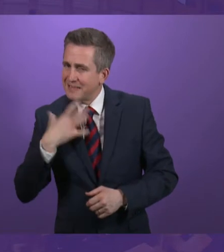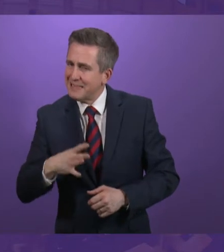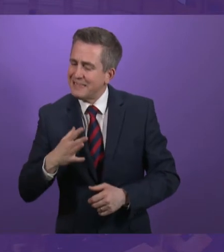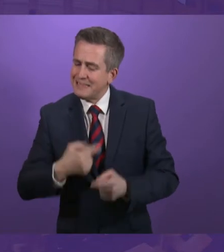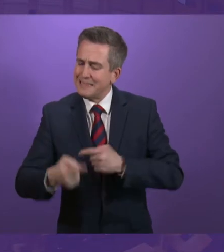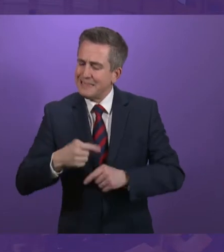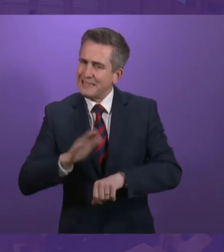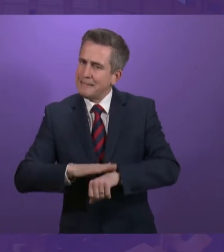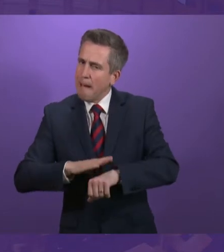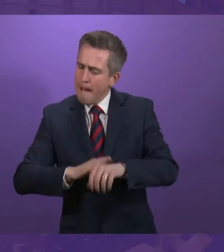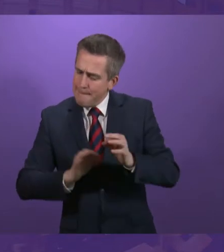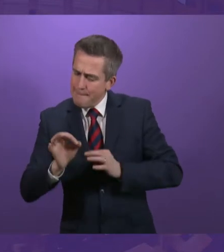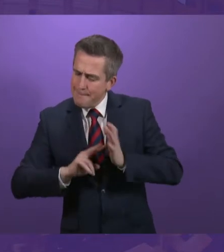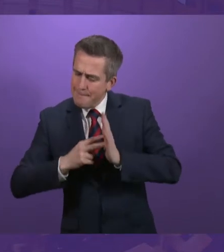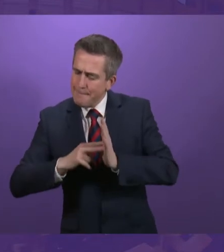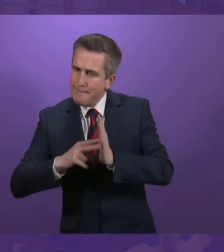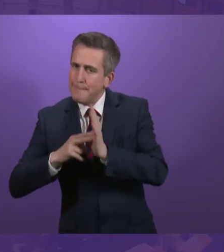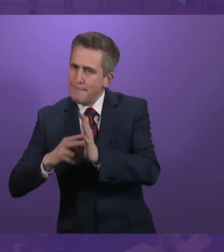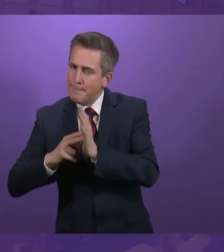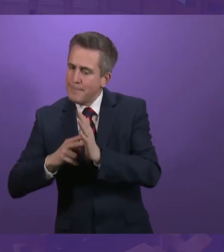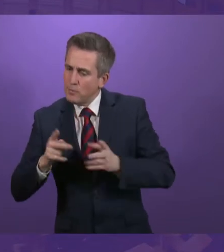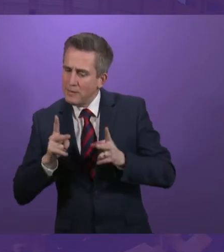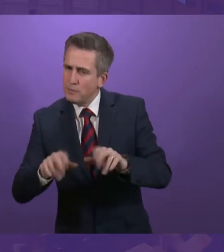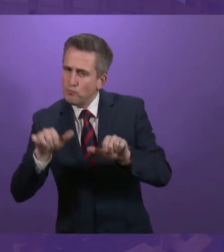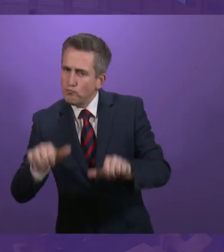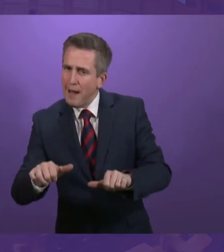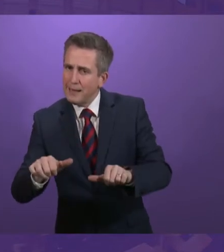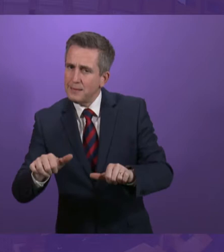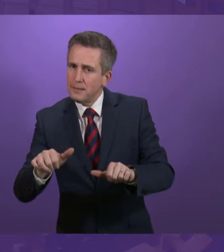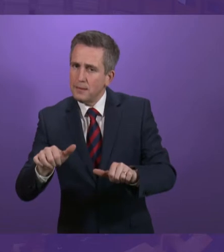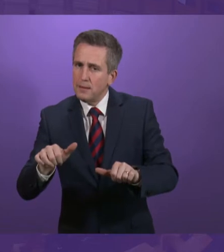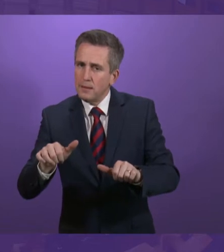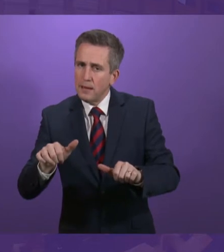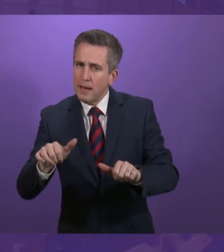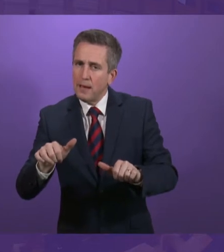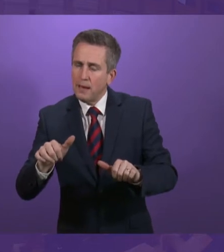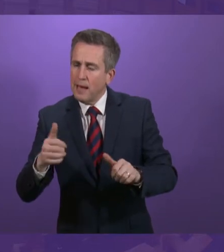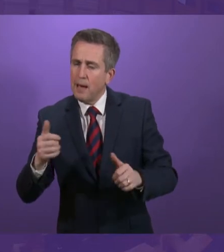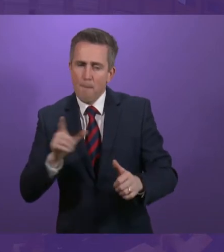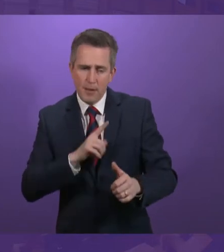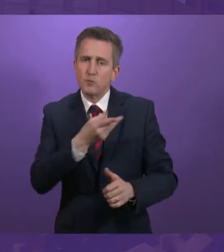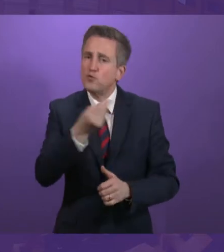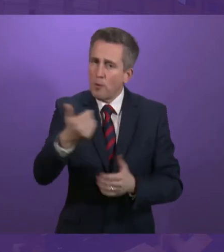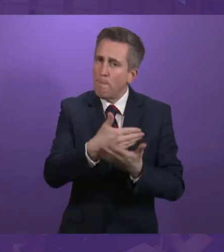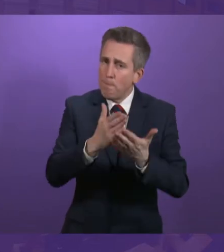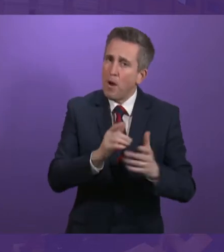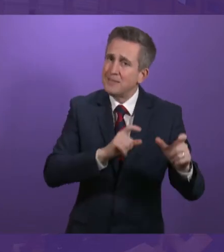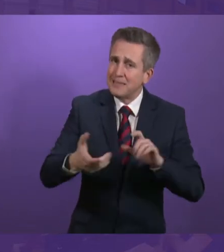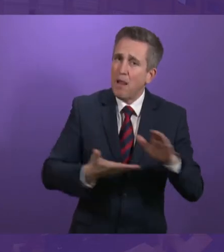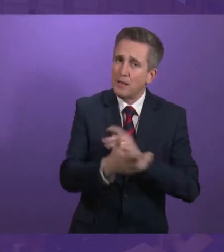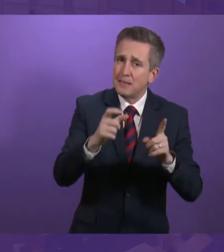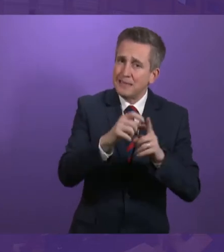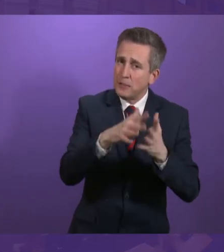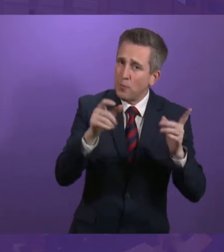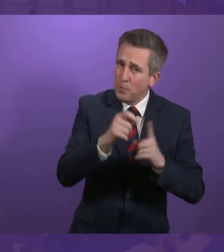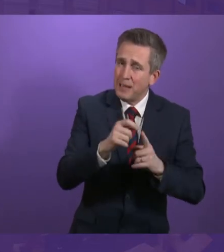the time to get right. It interacts in a particularly intricate way with functions that remain reserved. It affects income tax for